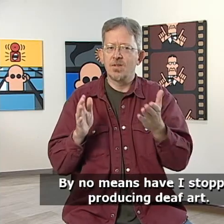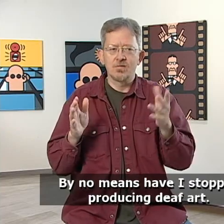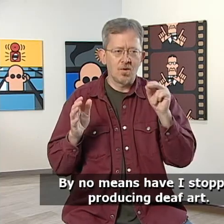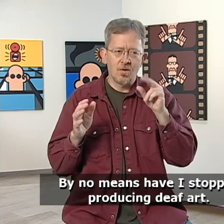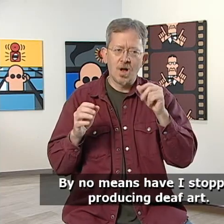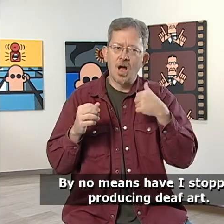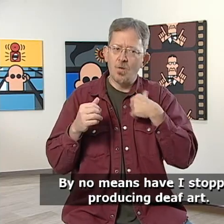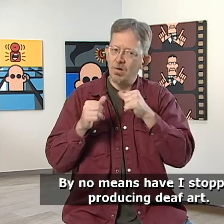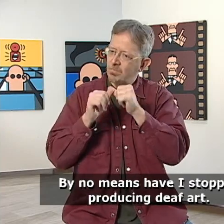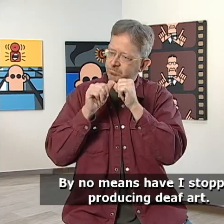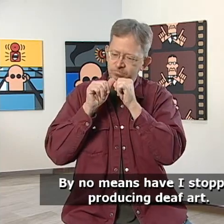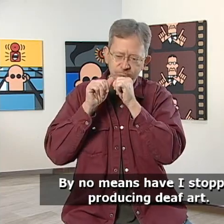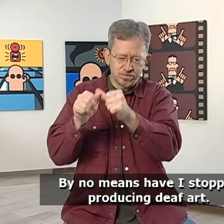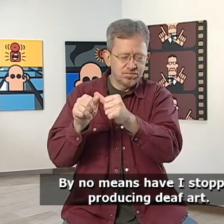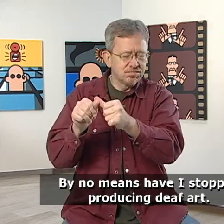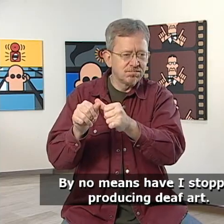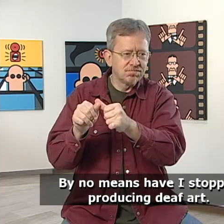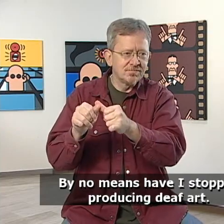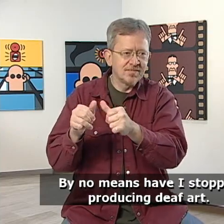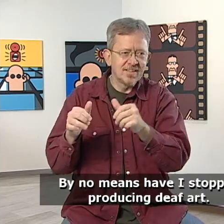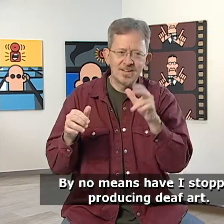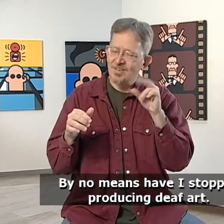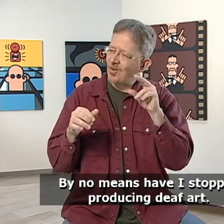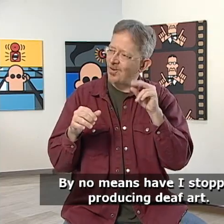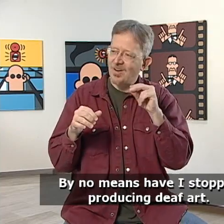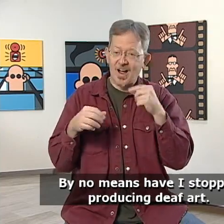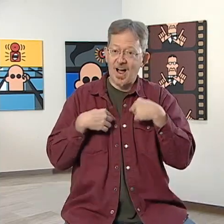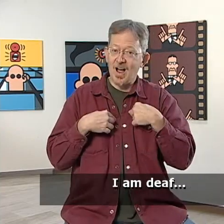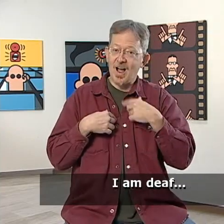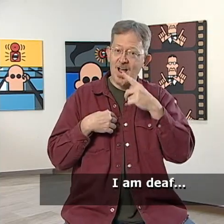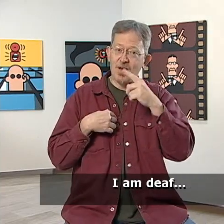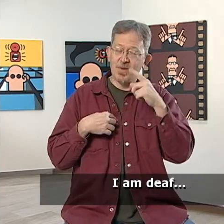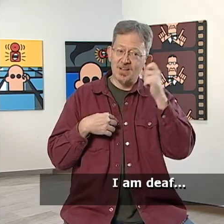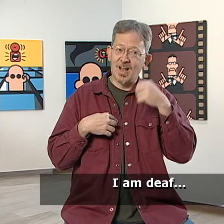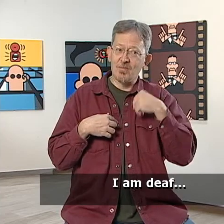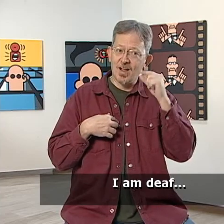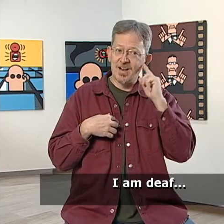By no means have I stopped producing deaf art. I am deaf.